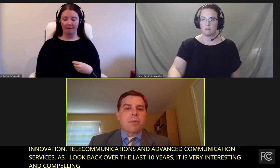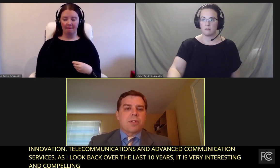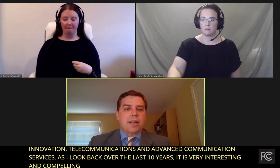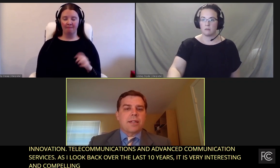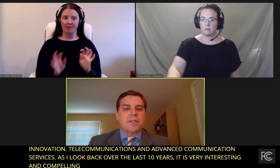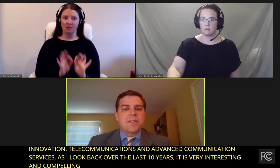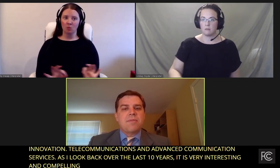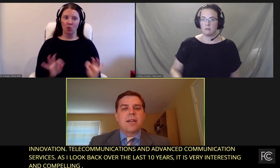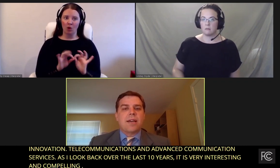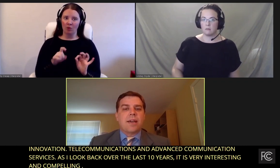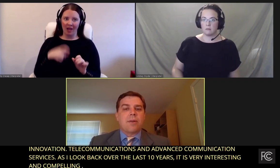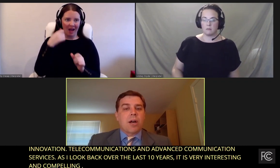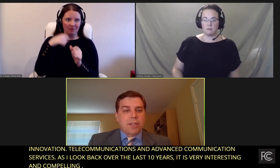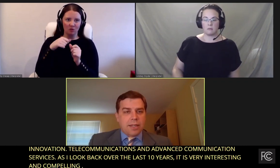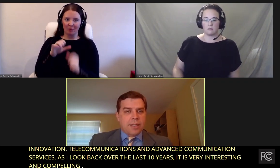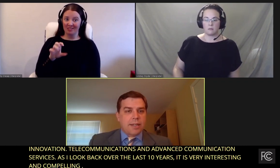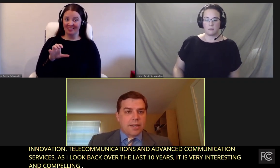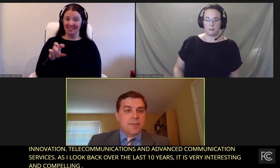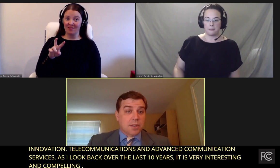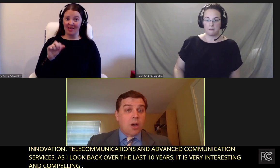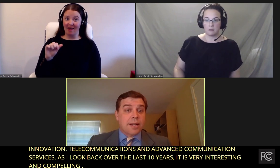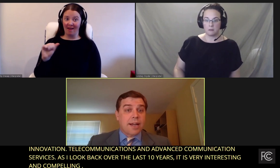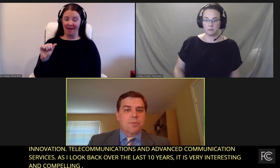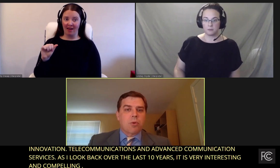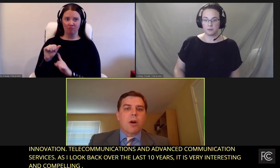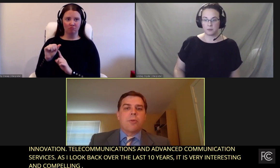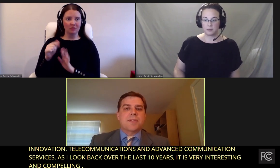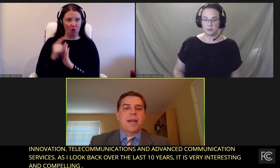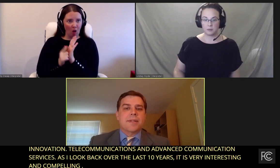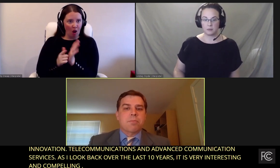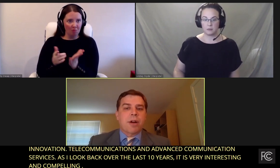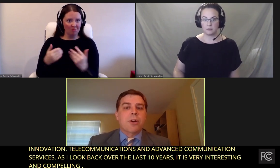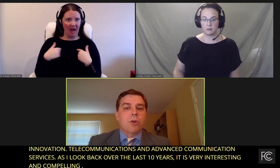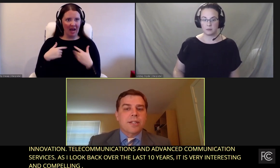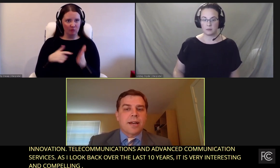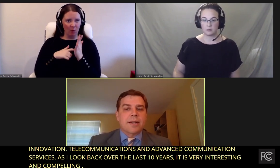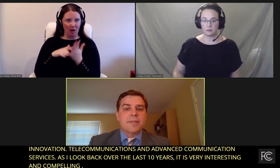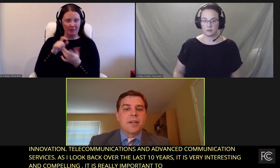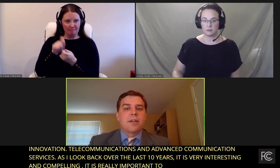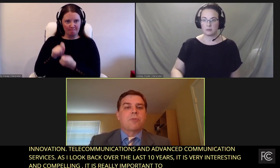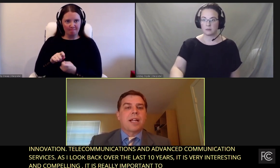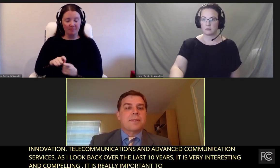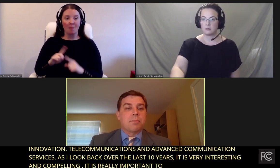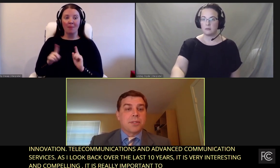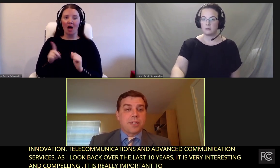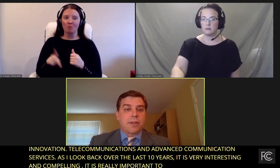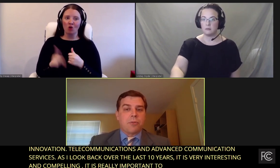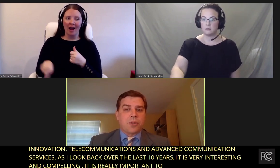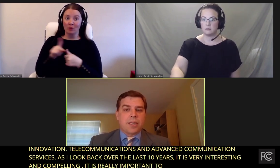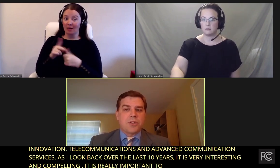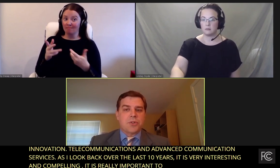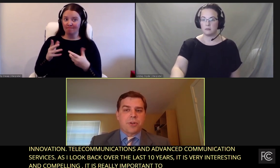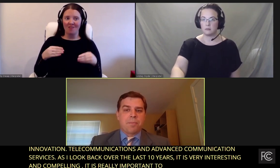important to remember that the CVAA, while it is a law that has requirements, has prioritized flexibility for the industry.